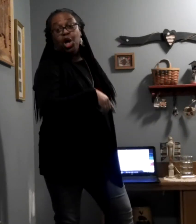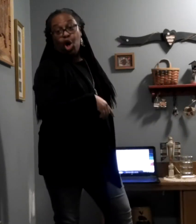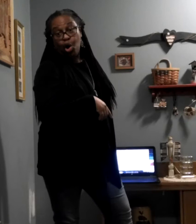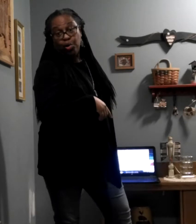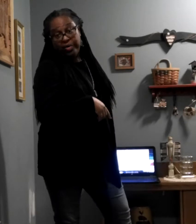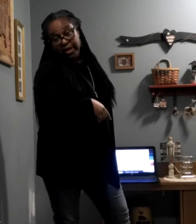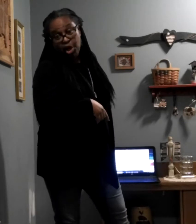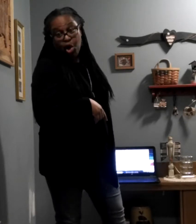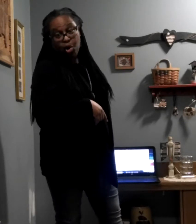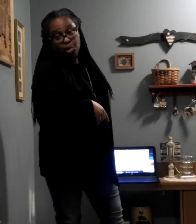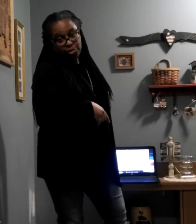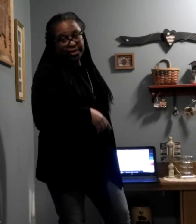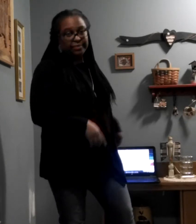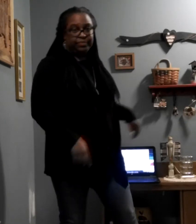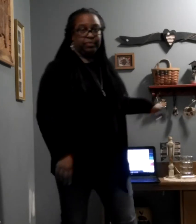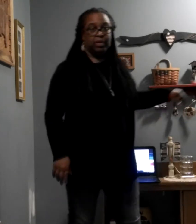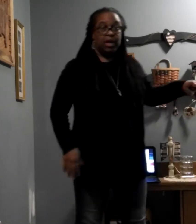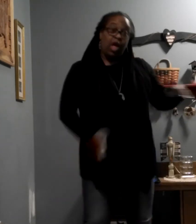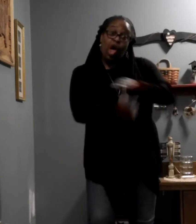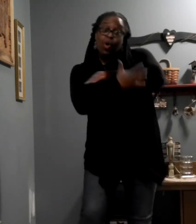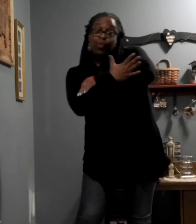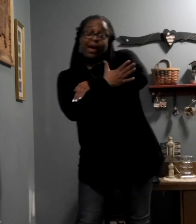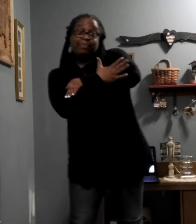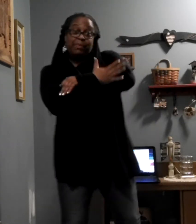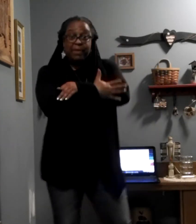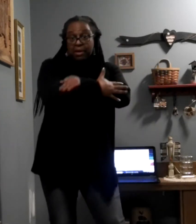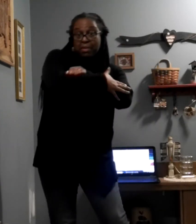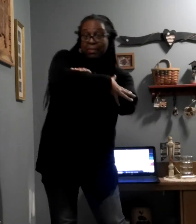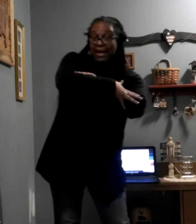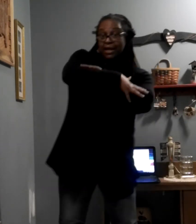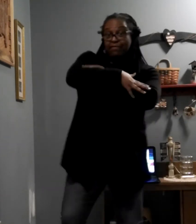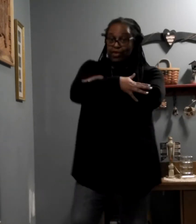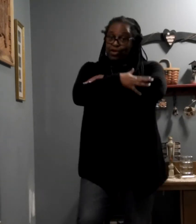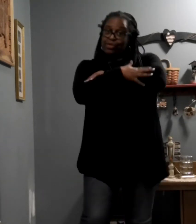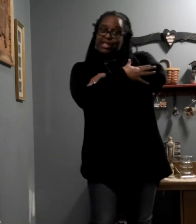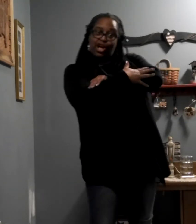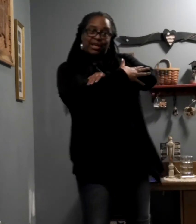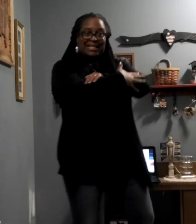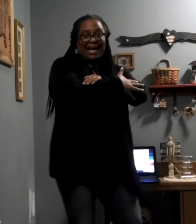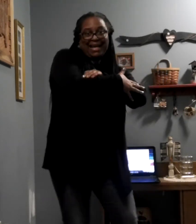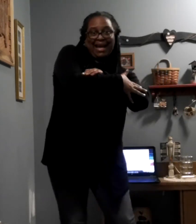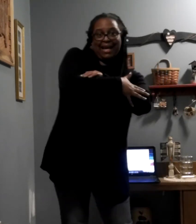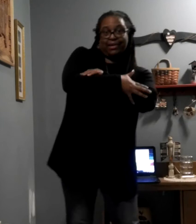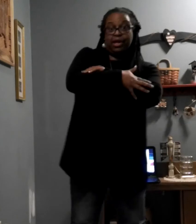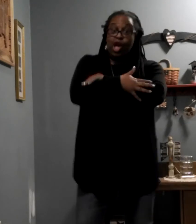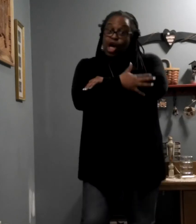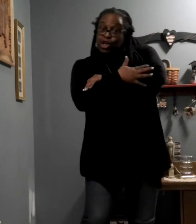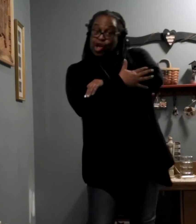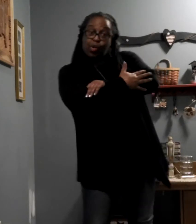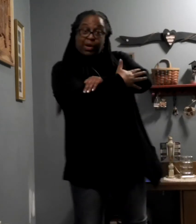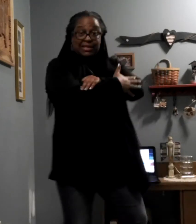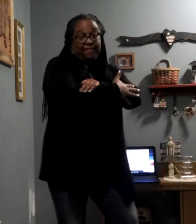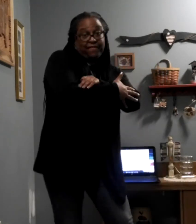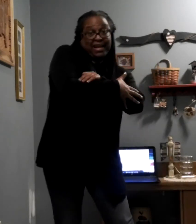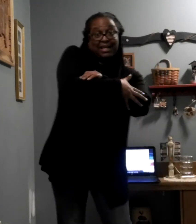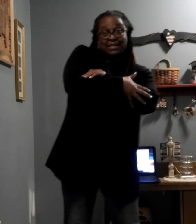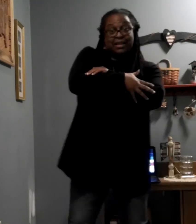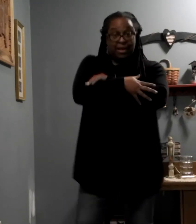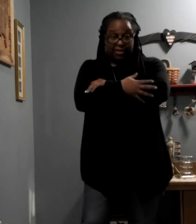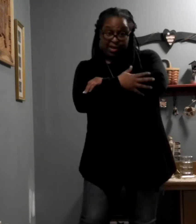colder than cold. Wrapped up in my blanket for as long as I can. I don't want to face the